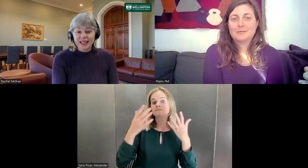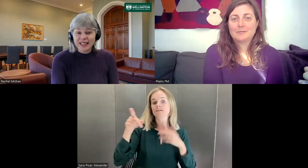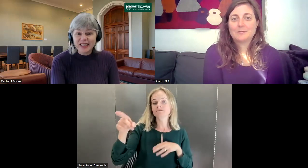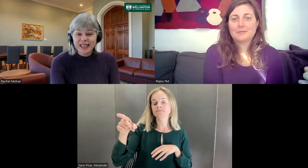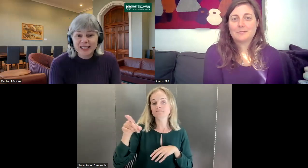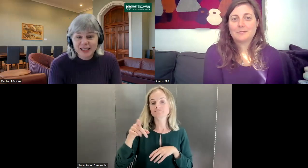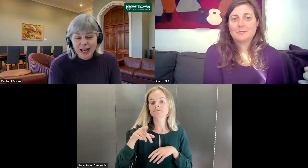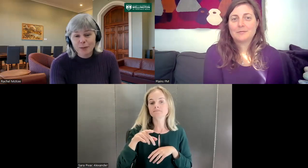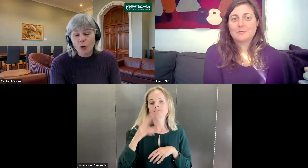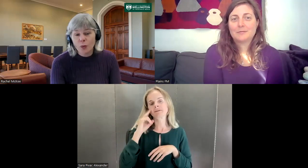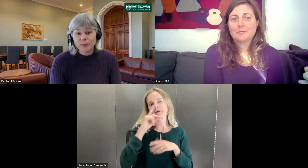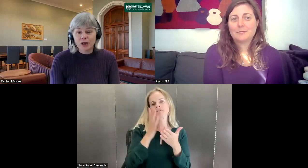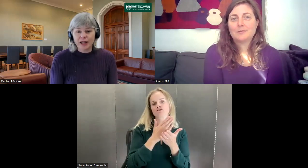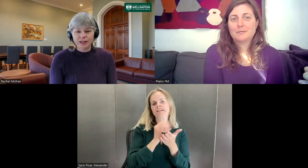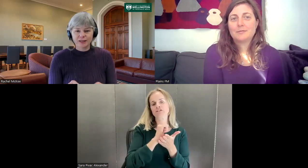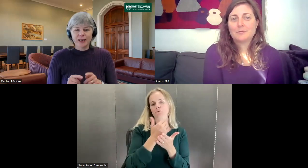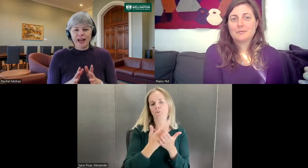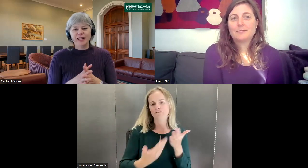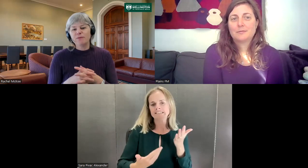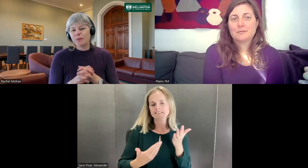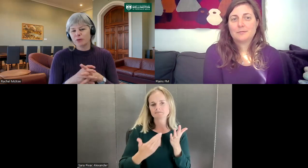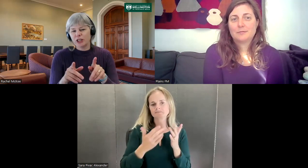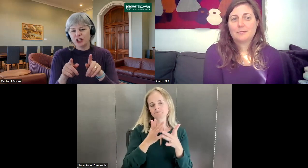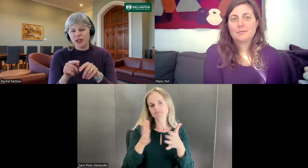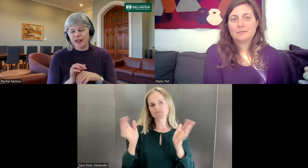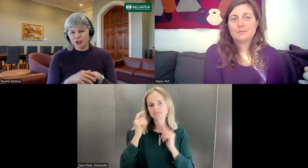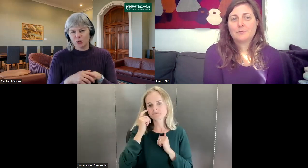Yes, it's on the website and people can share that story.